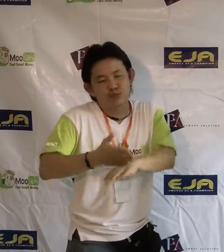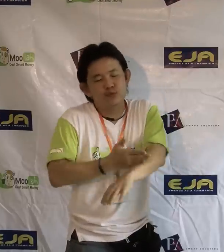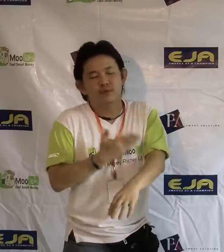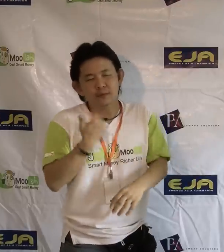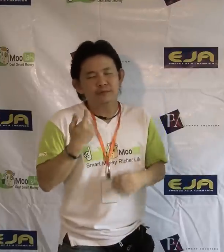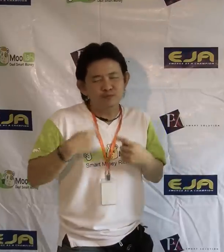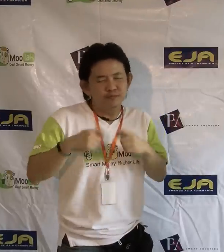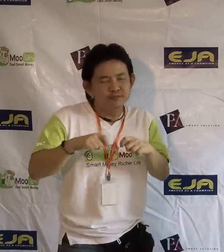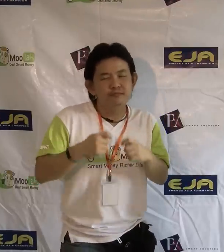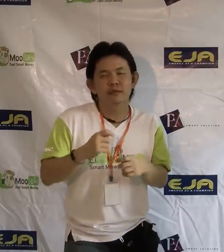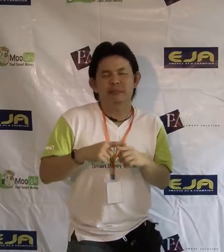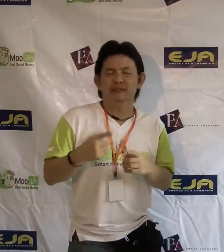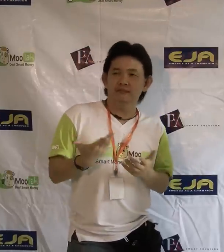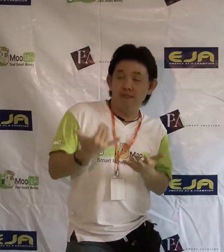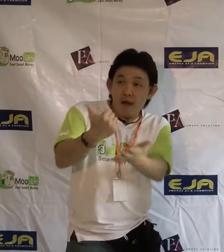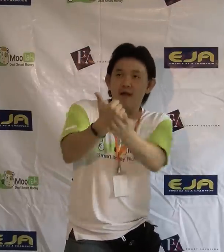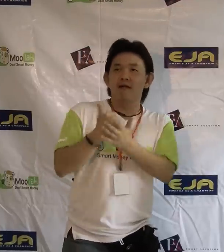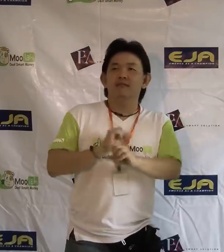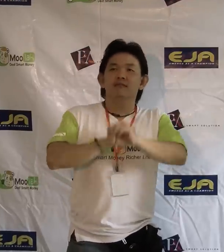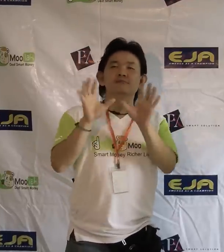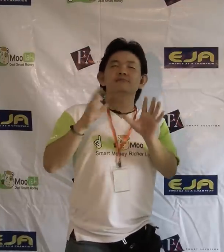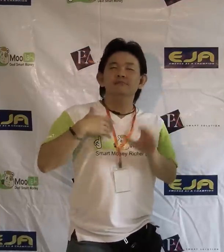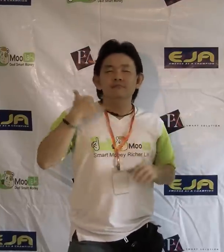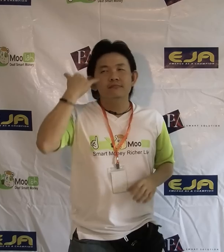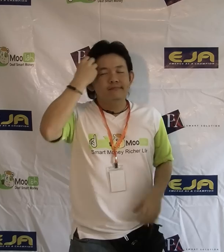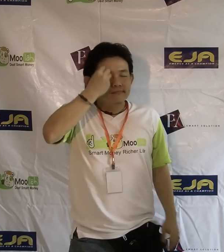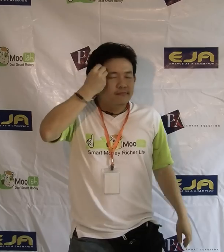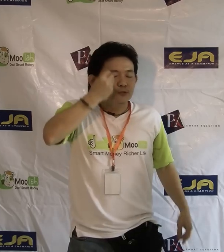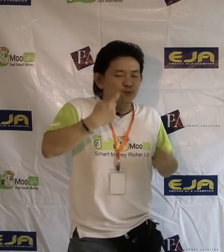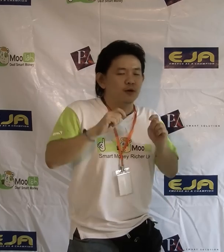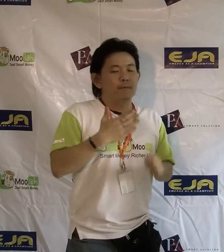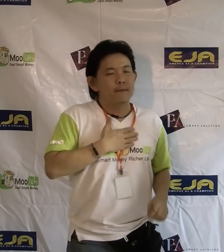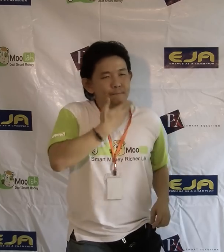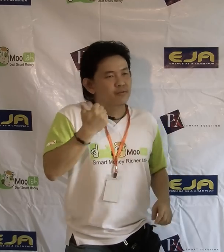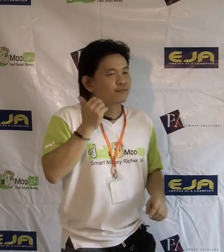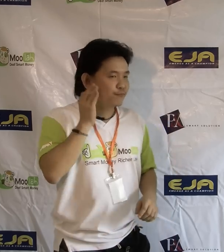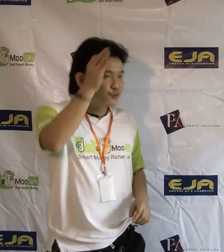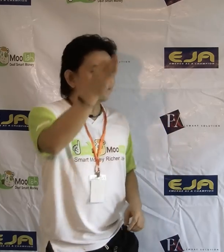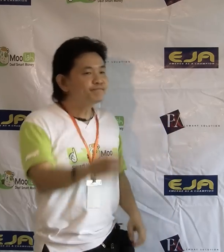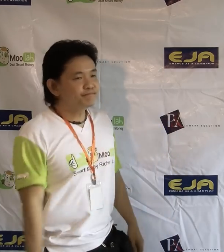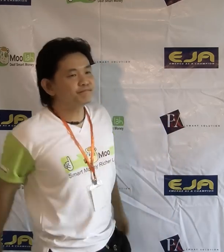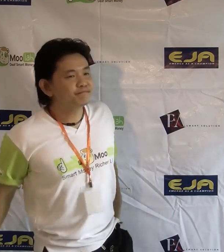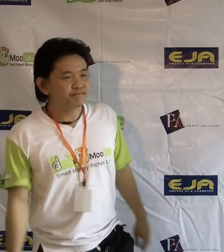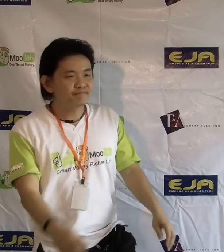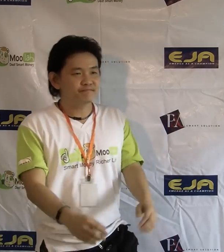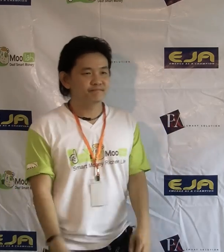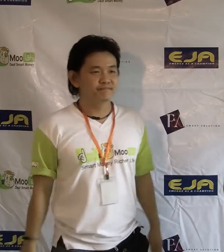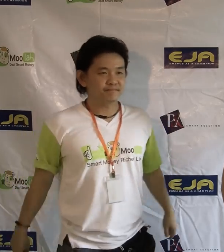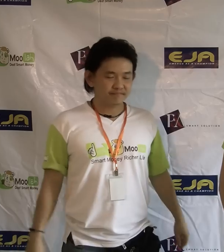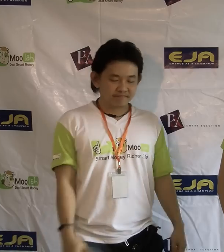more on our family development. Okay. But this one, I really learned a lot. So it helped me. So I feel I'm more prepared for